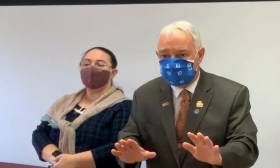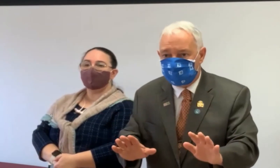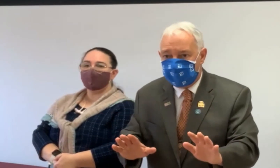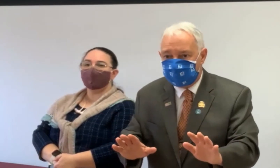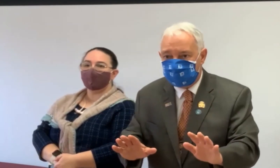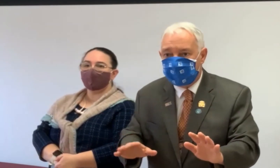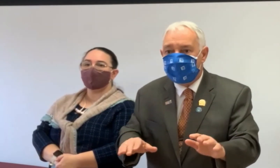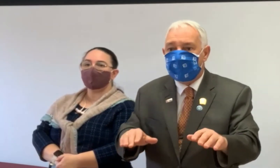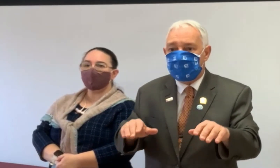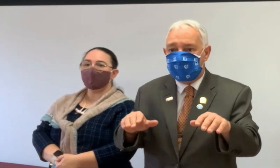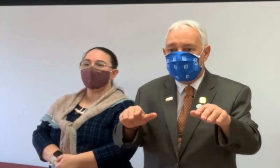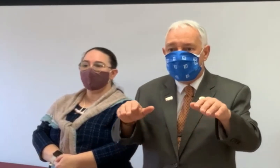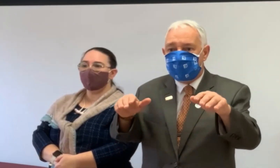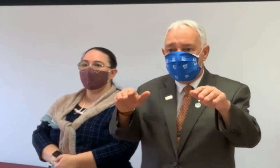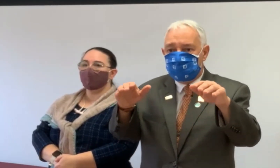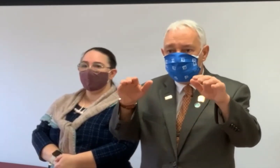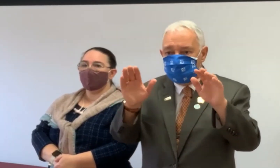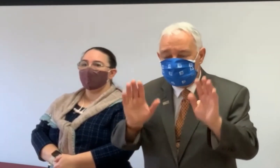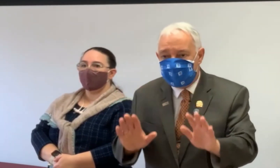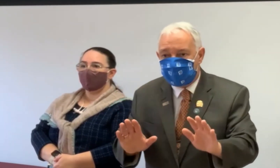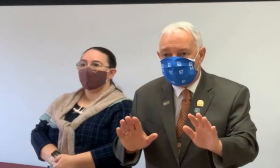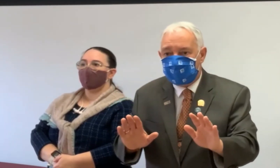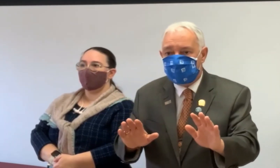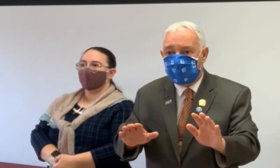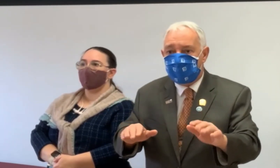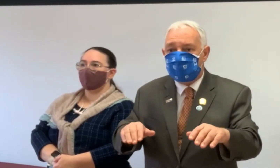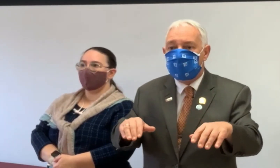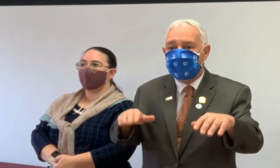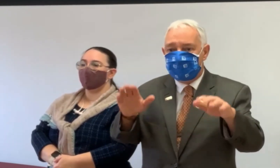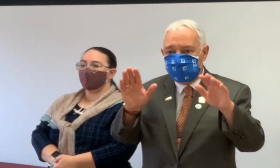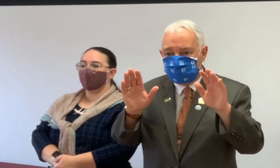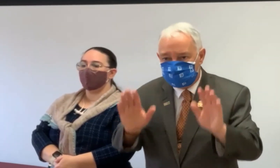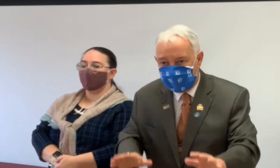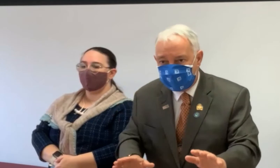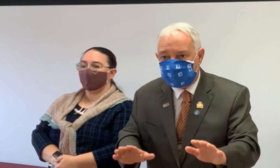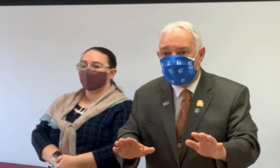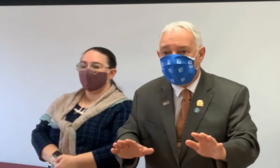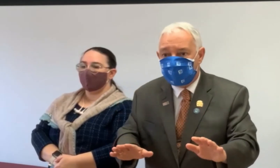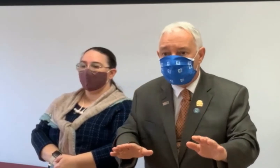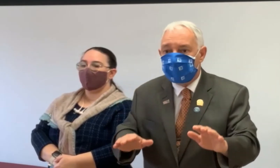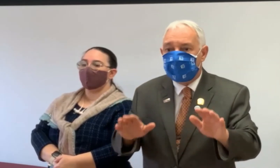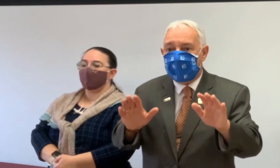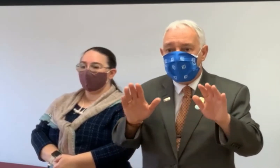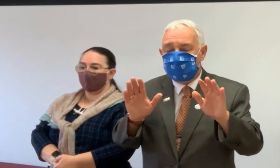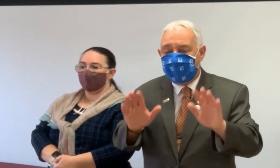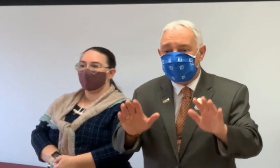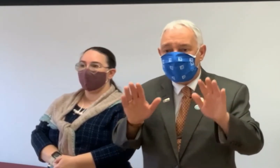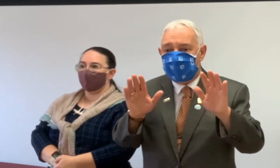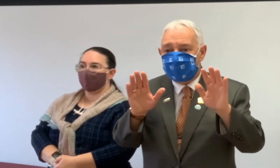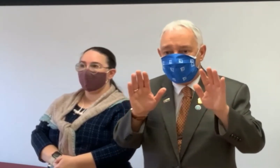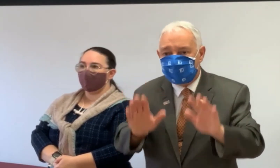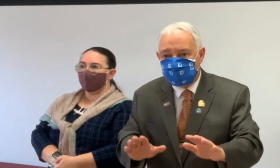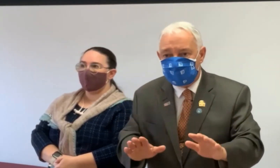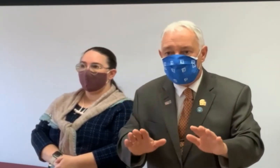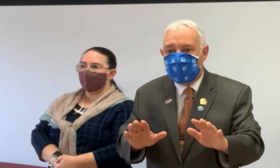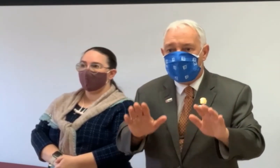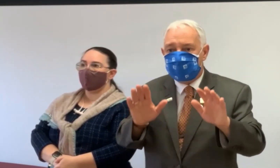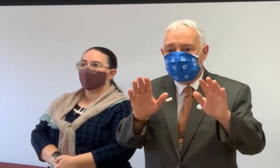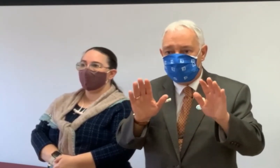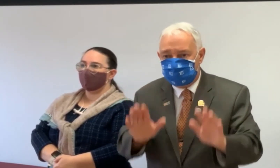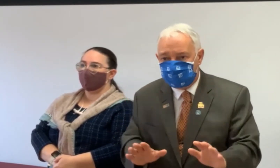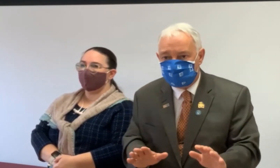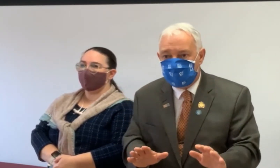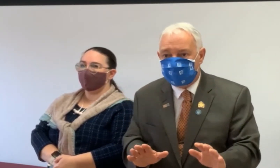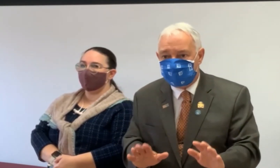for you to do that. We can let you use the equity in your home to stay in your home. And that if that's what you